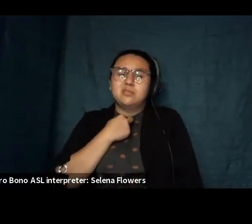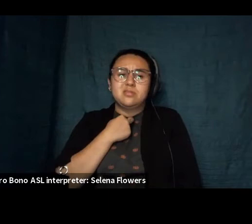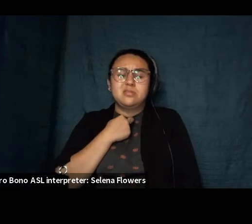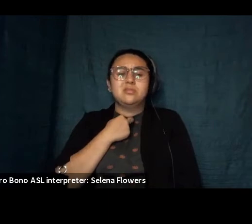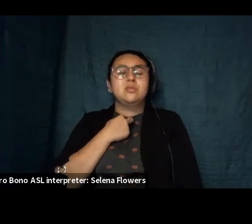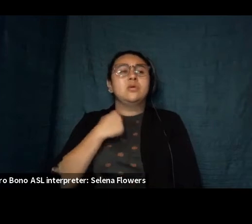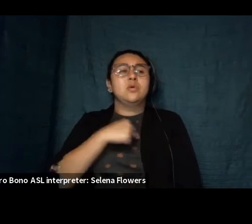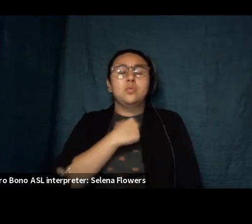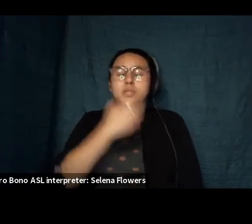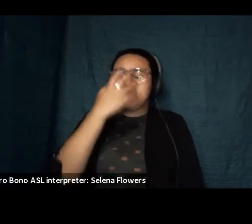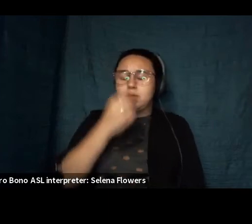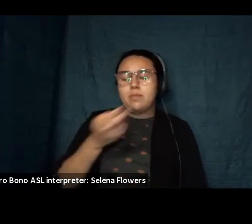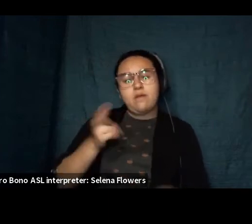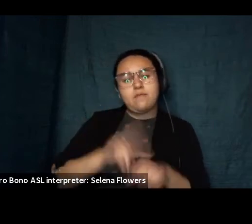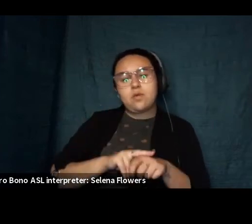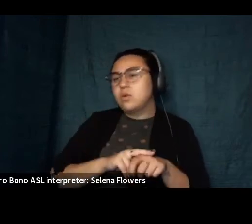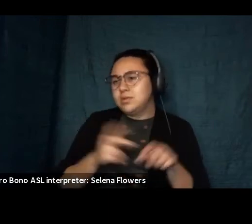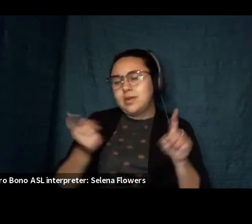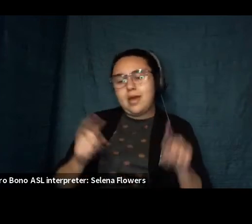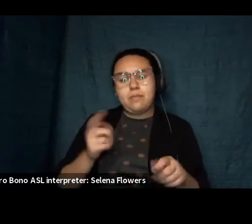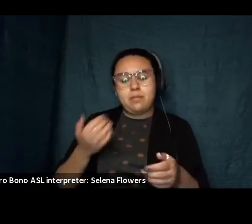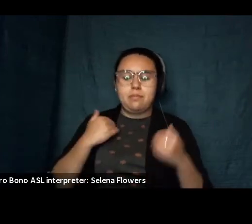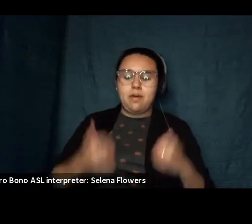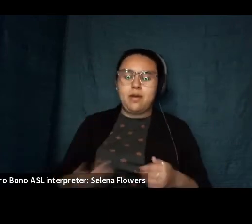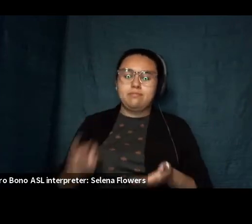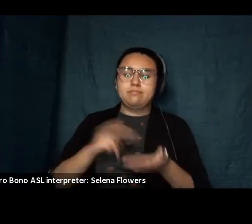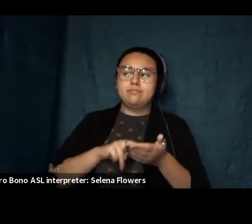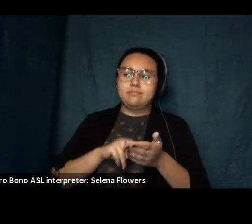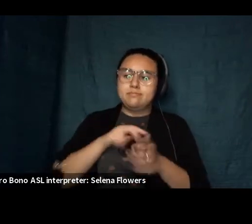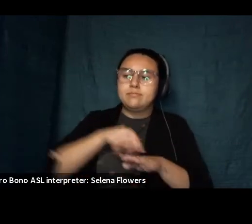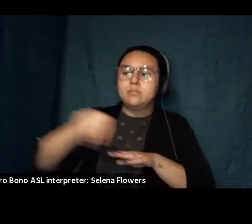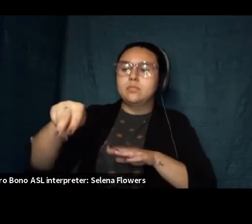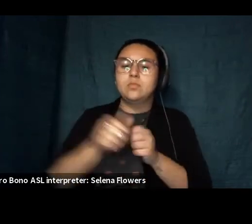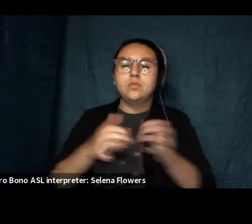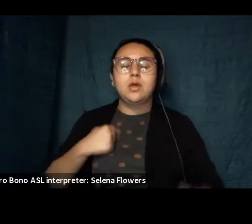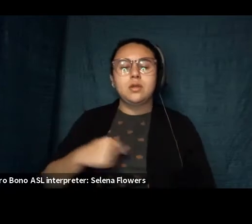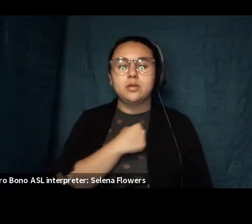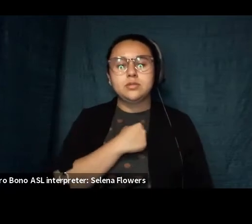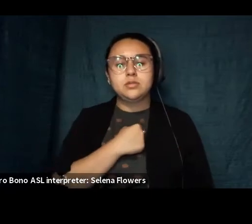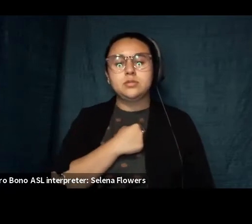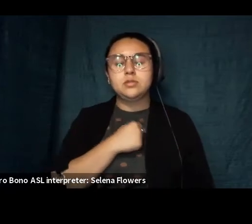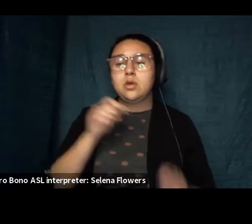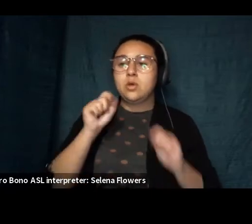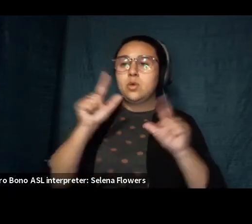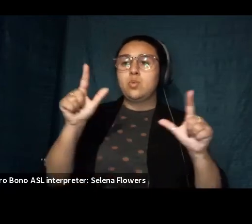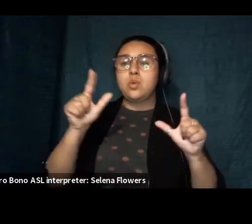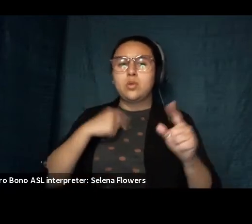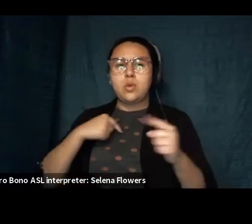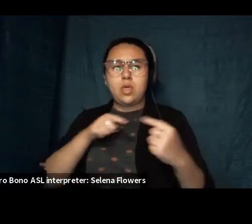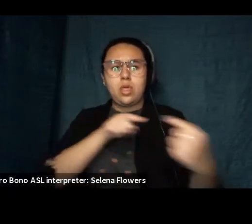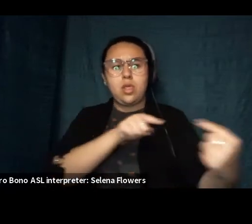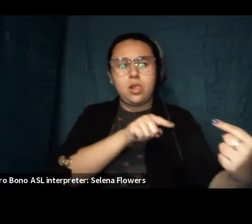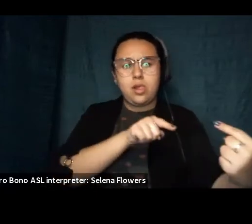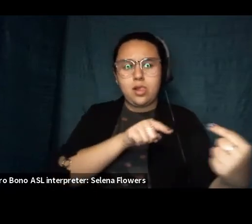come unraveled it's only fair awake we're always pushing against another kind of self who pushes back